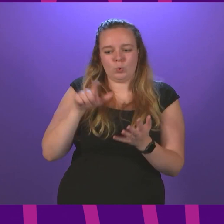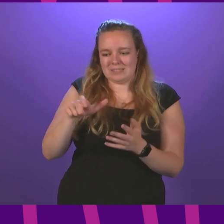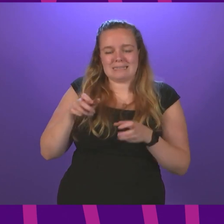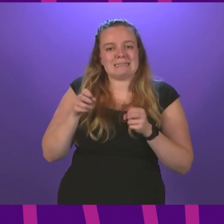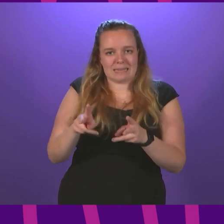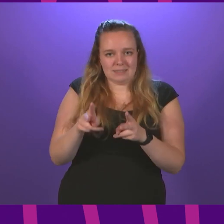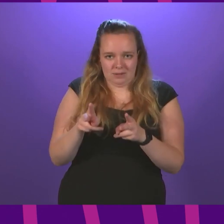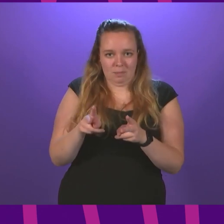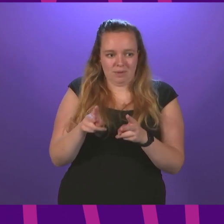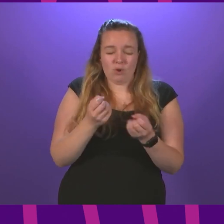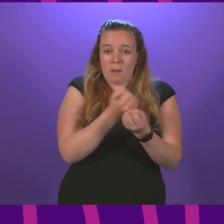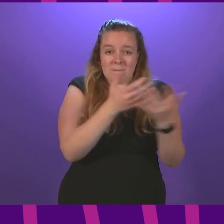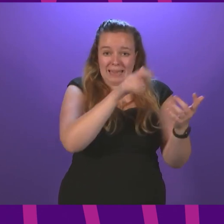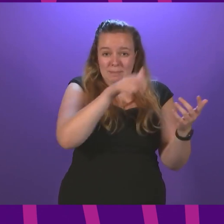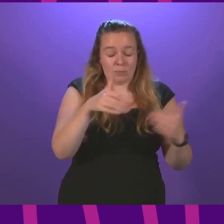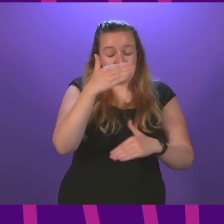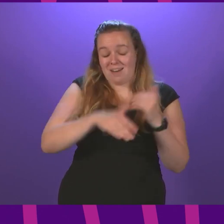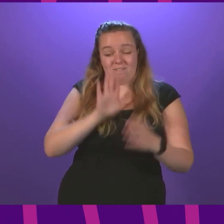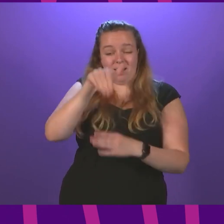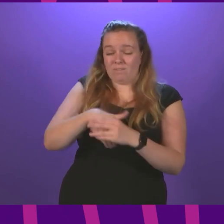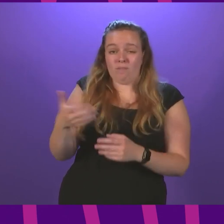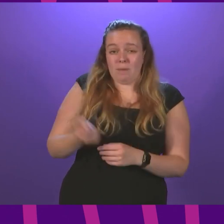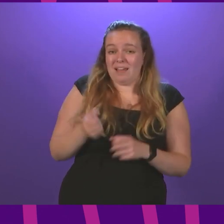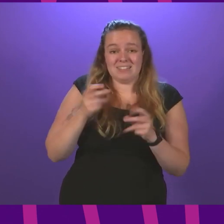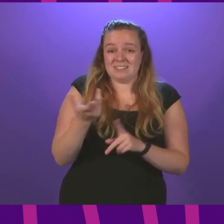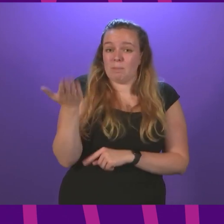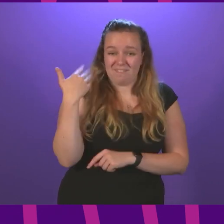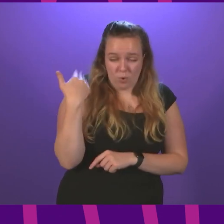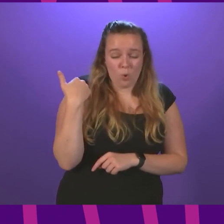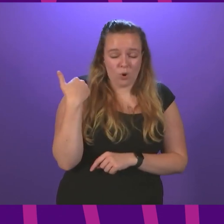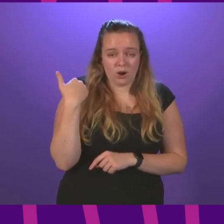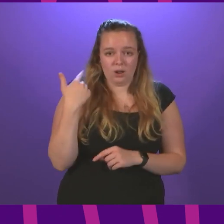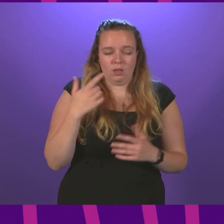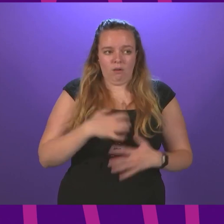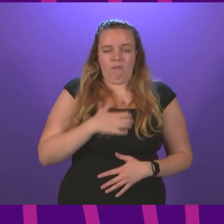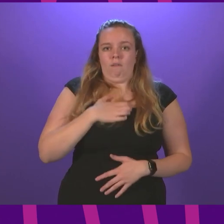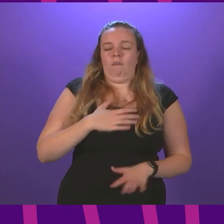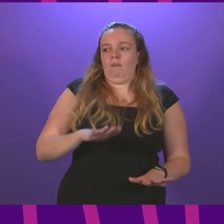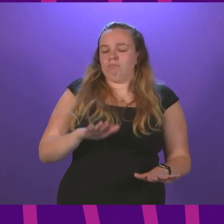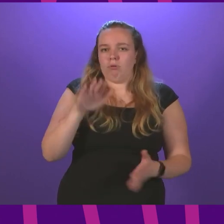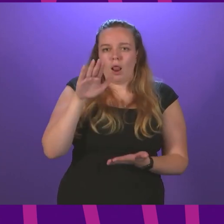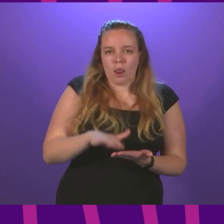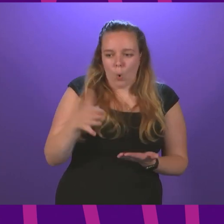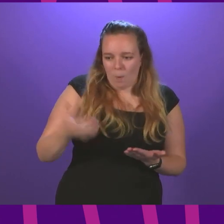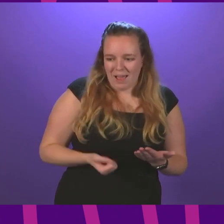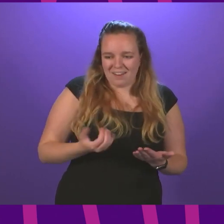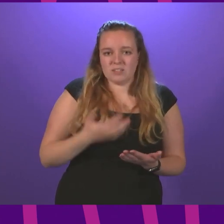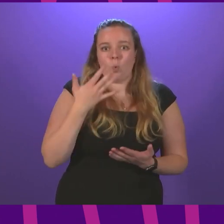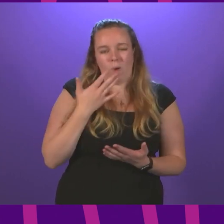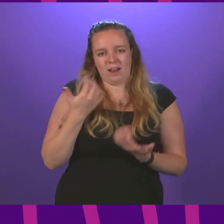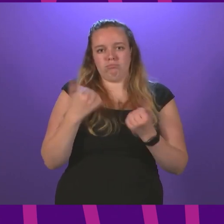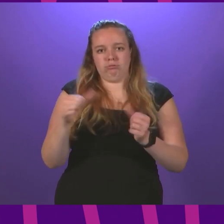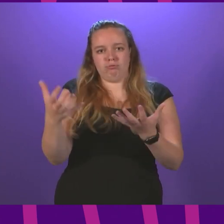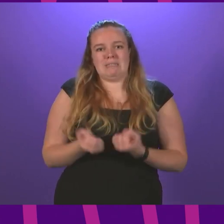system for the many people who have never been involved in the benefit system before and who would have been shocked at the low level of benefits once they are on it.